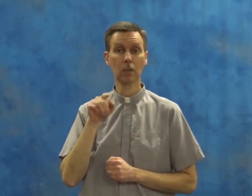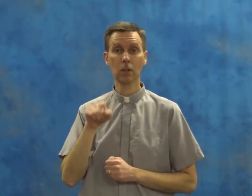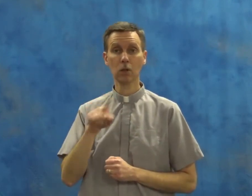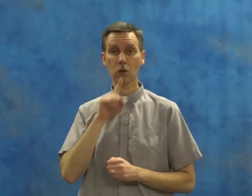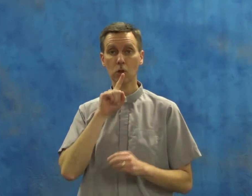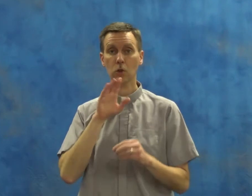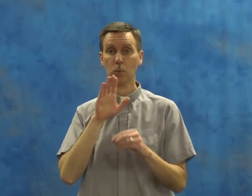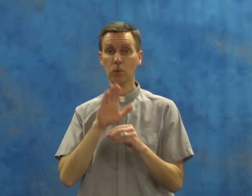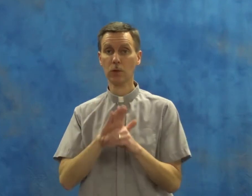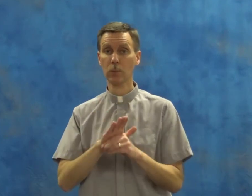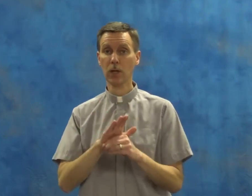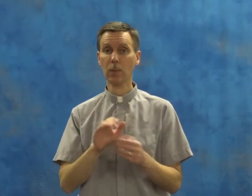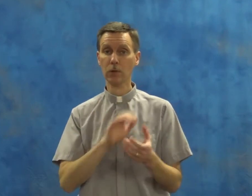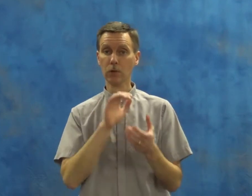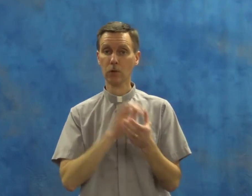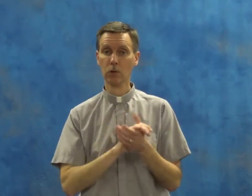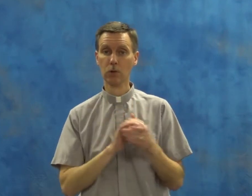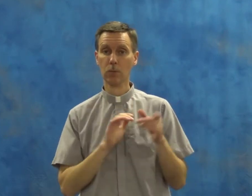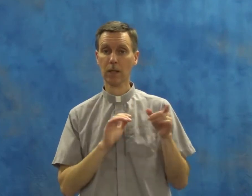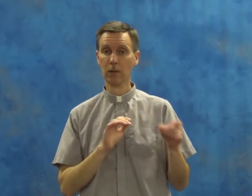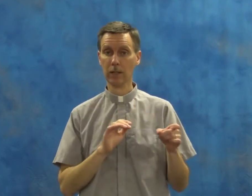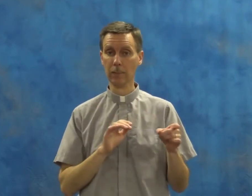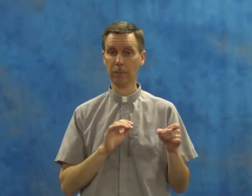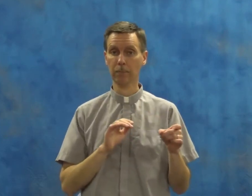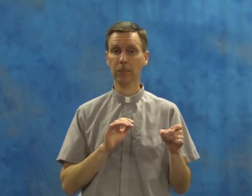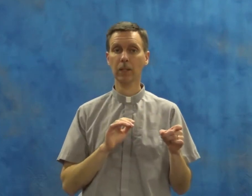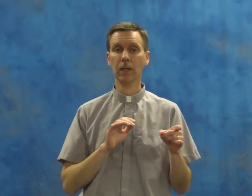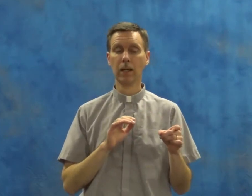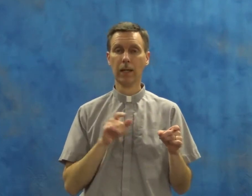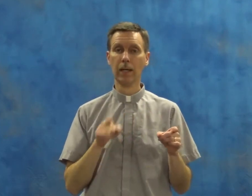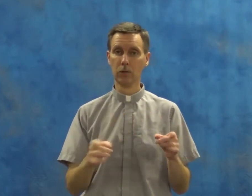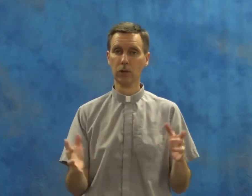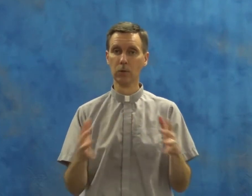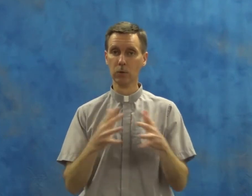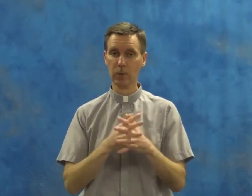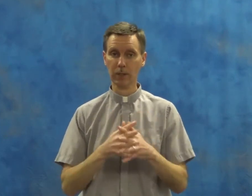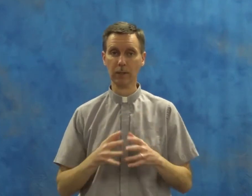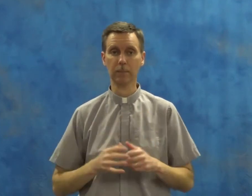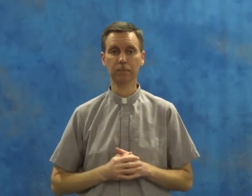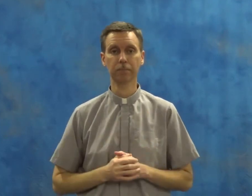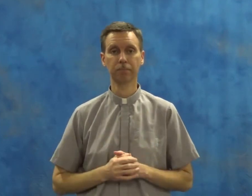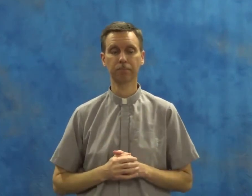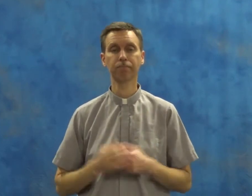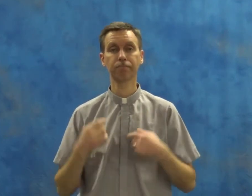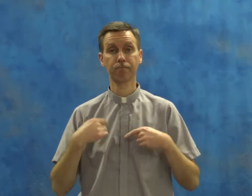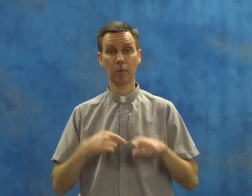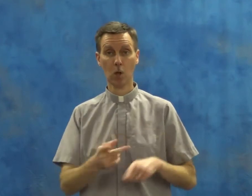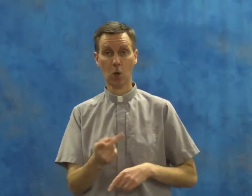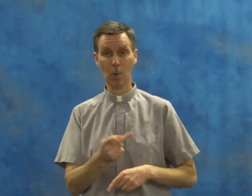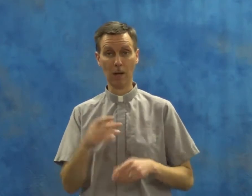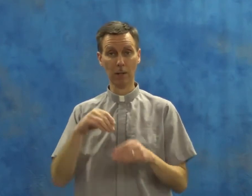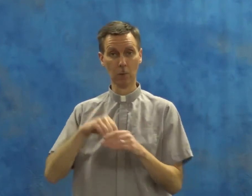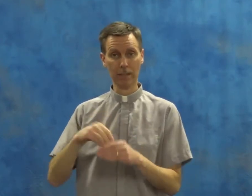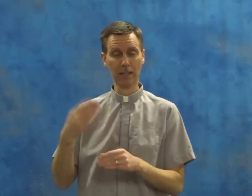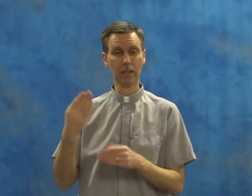She promised to marry him, and she was pregnant. While they were in